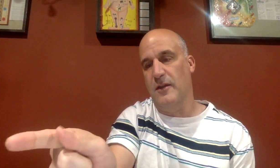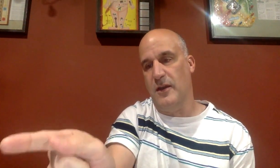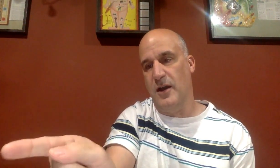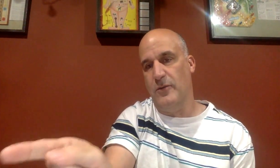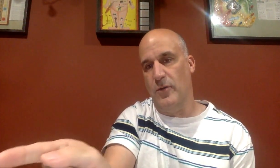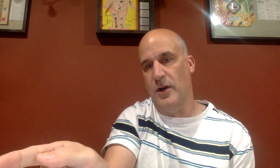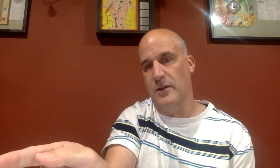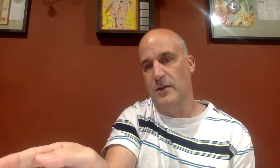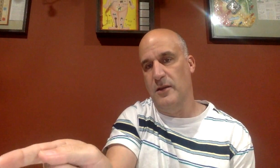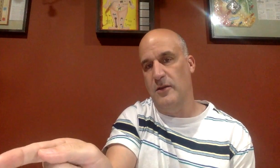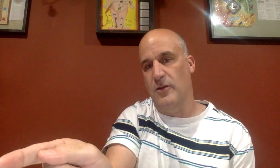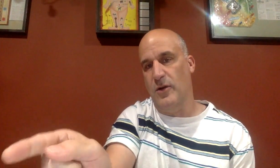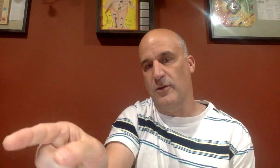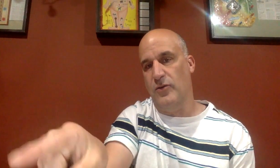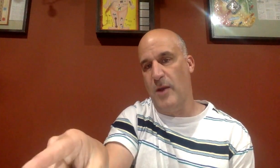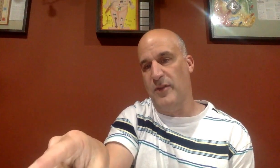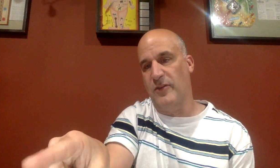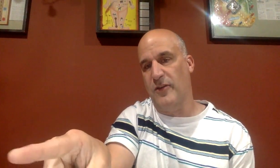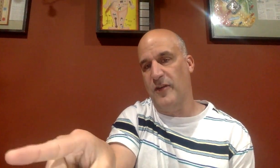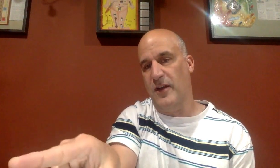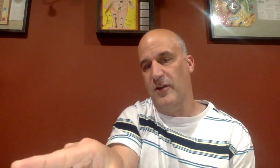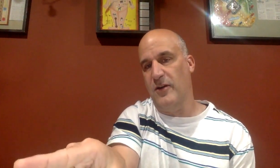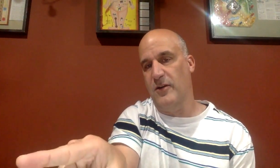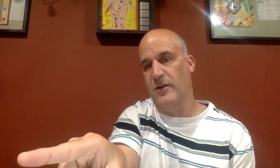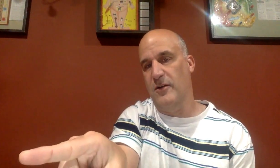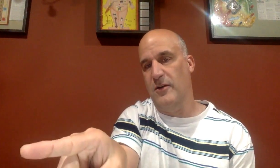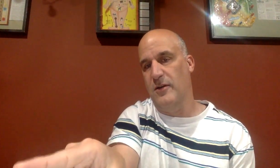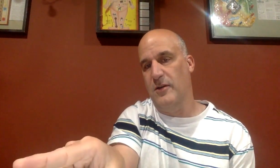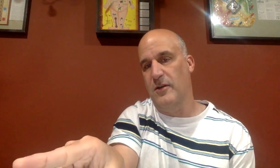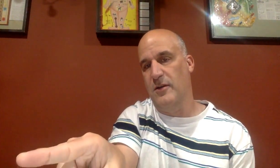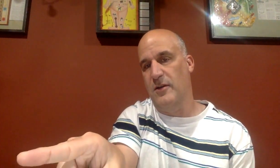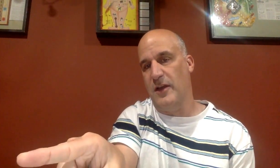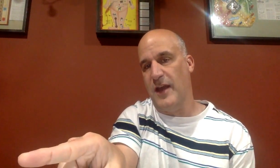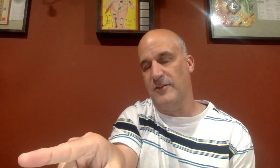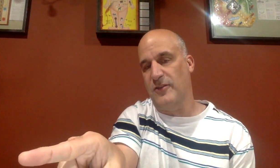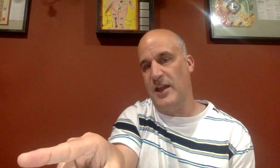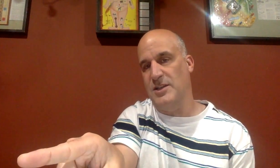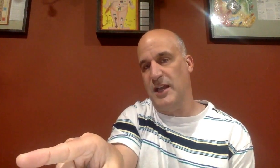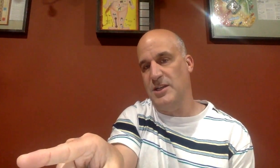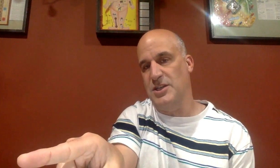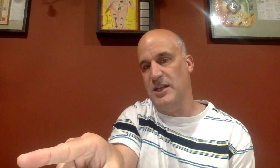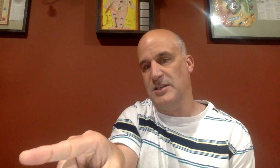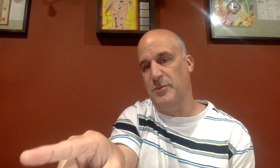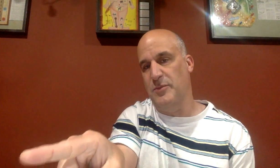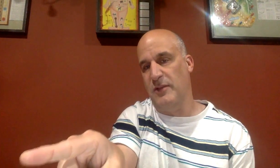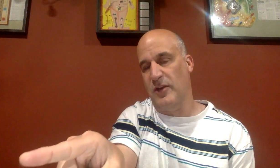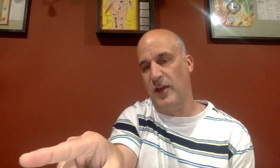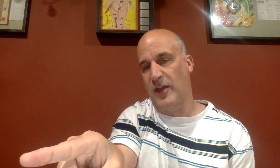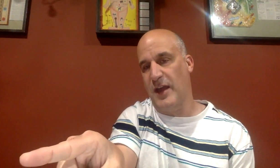the gun one. You are dropping this other finger like that. So it's not like a G. It's a, it's looks like that.